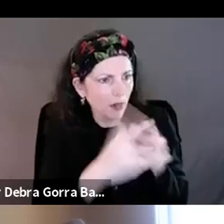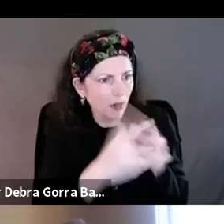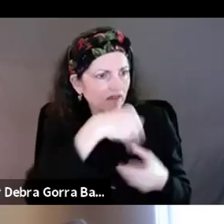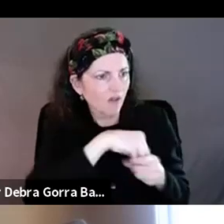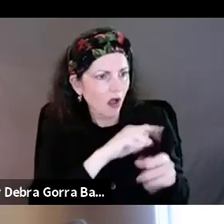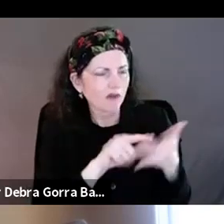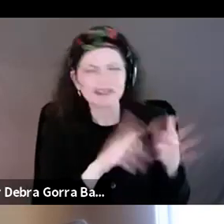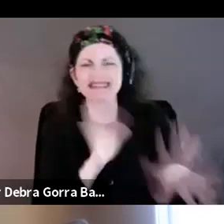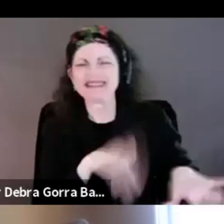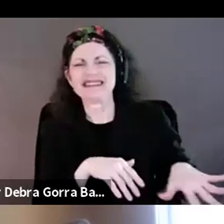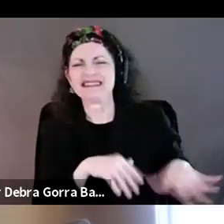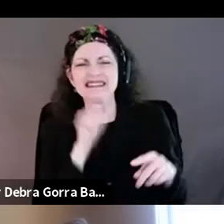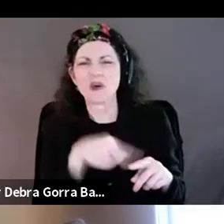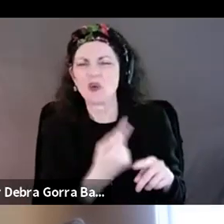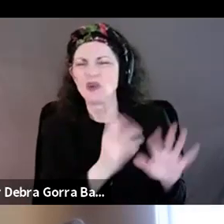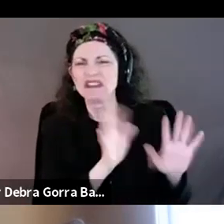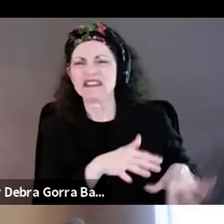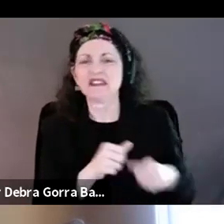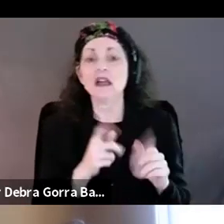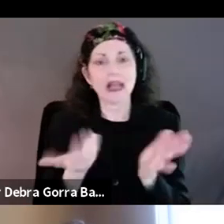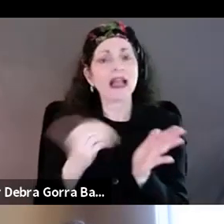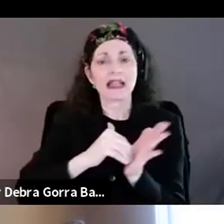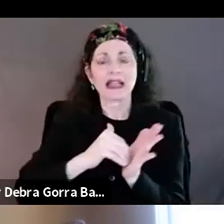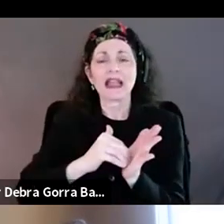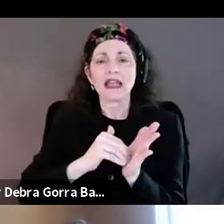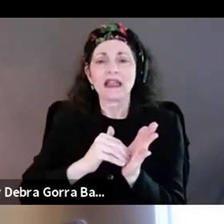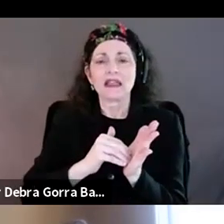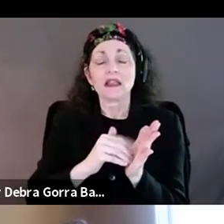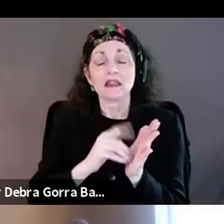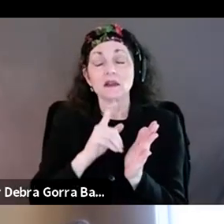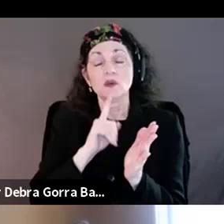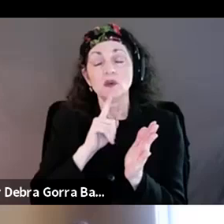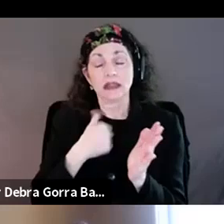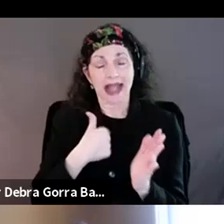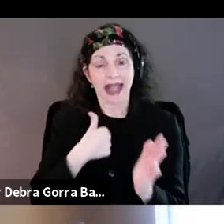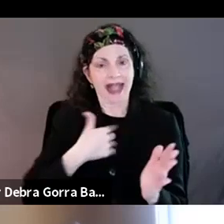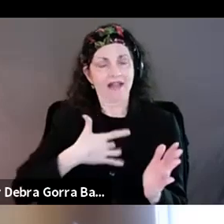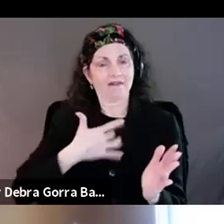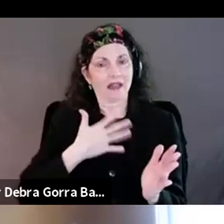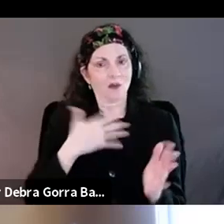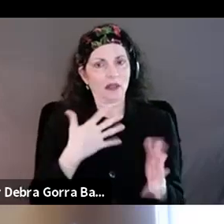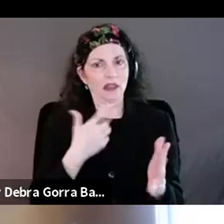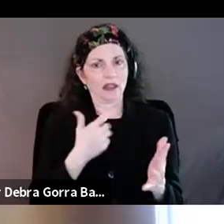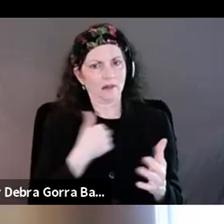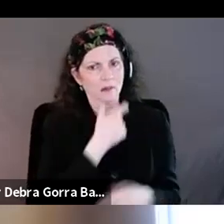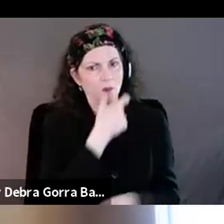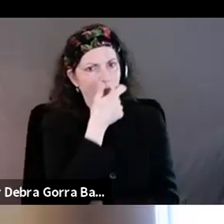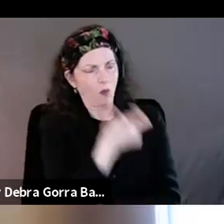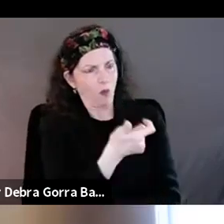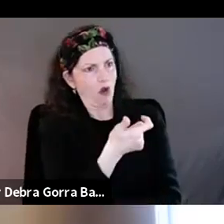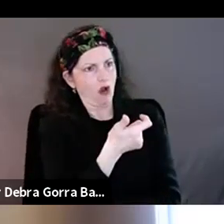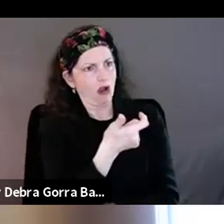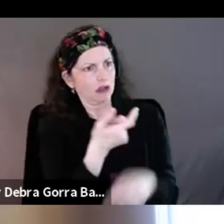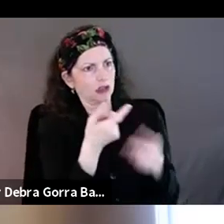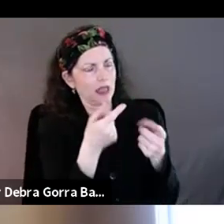know. And I think that, again, like one of the things that's been really impressive for me to watch is the way in